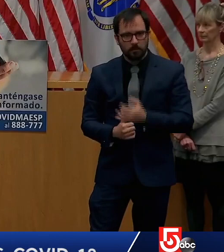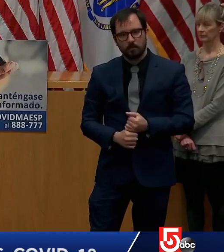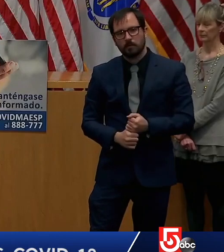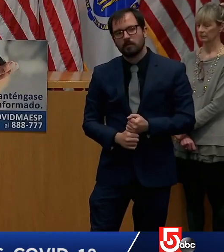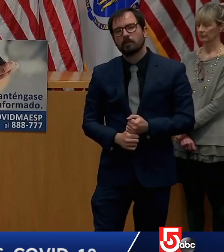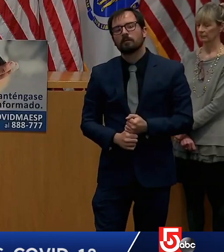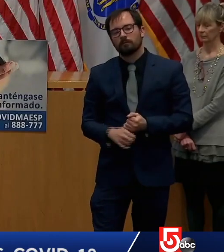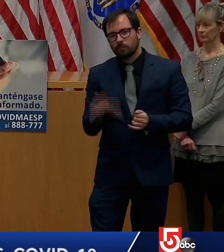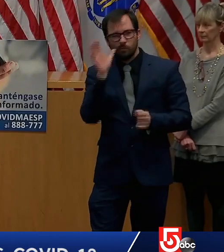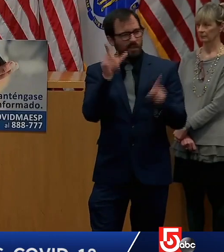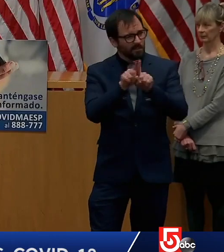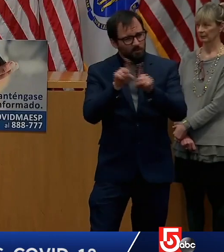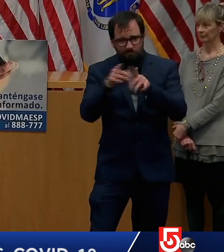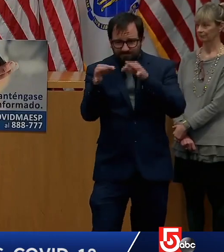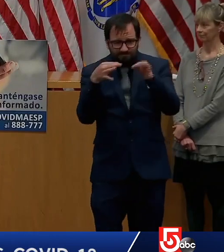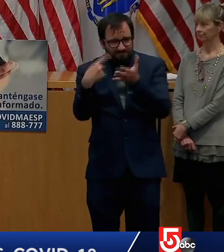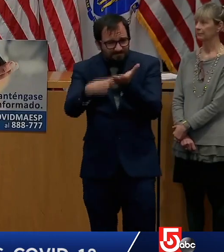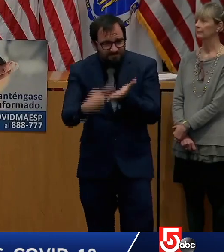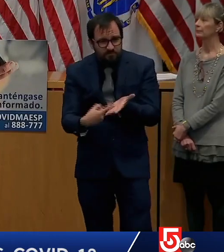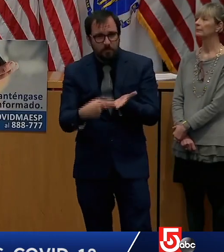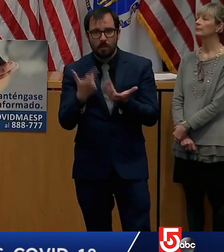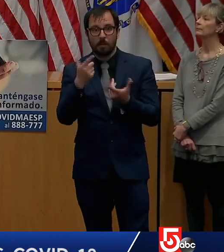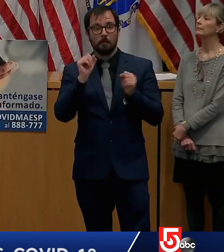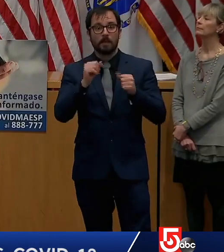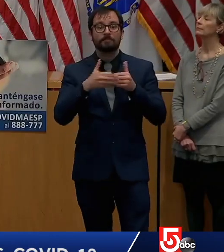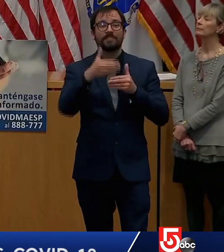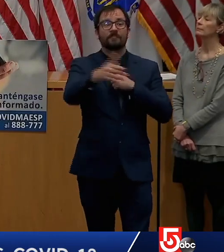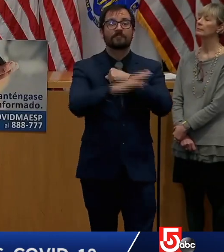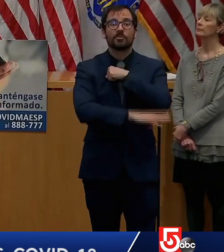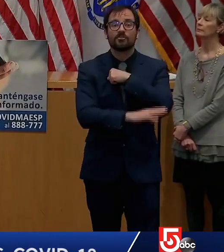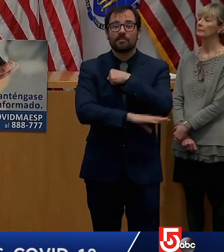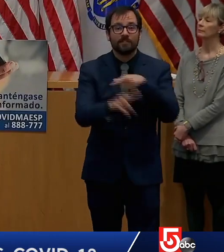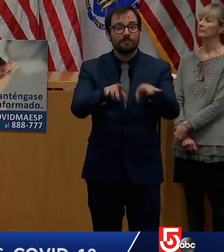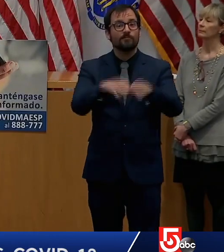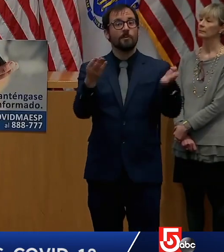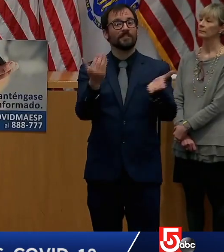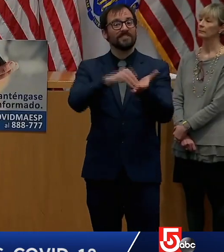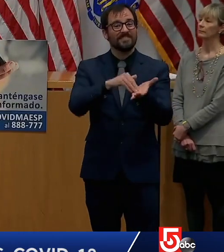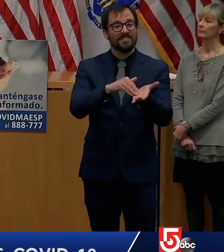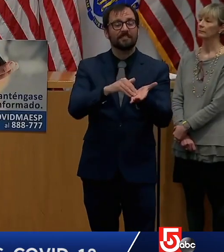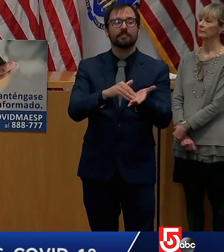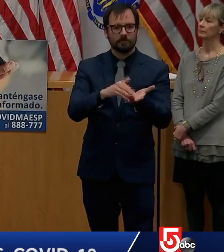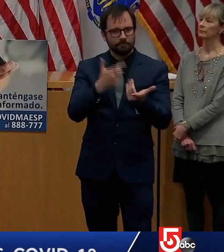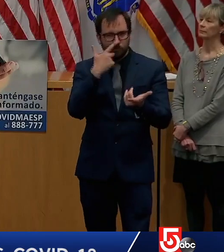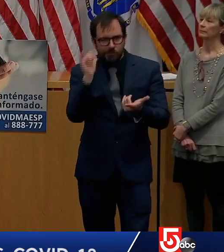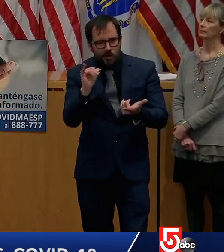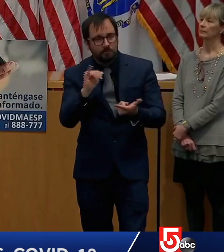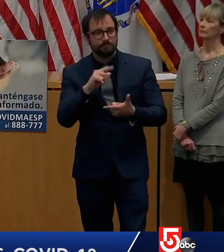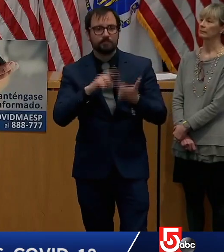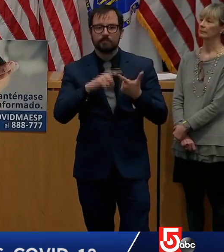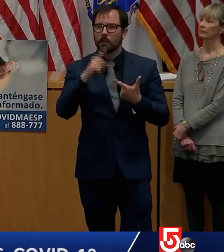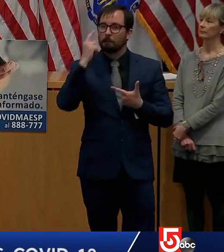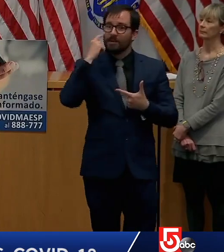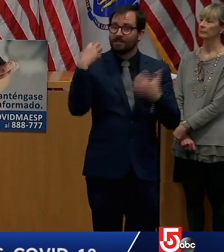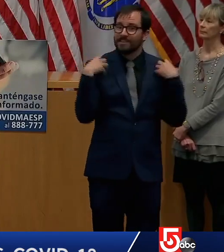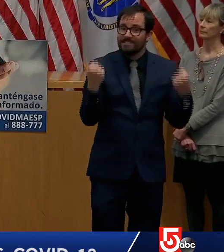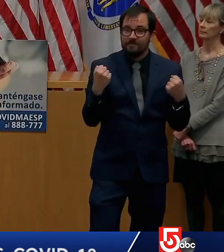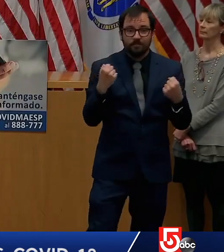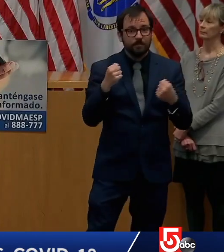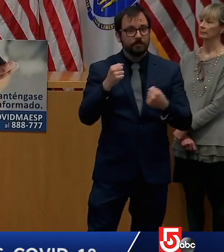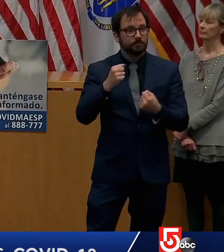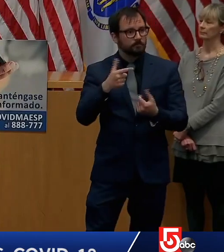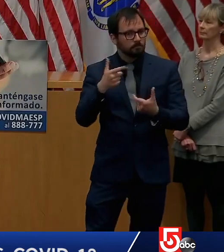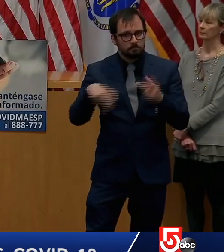supports for our students. This is a unique situation and we want to be very cognizant of that. And then there's going to be discussion about what are the